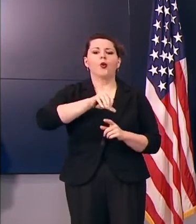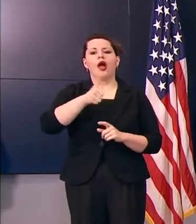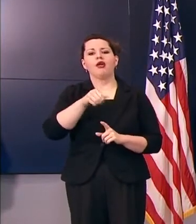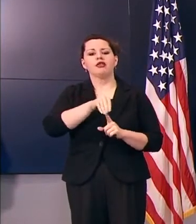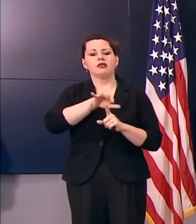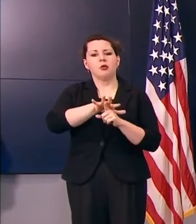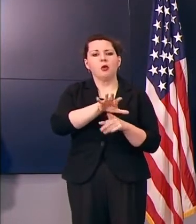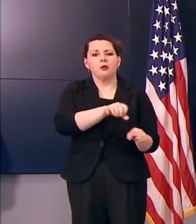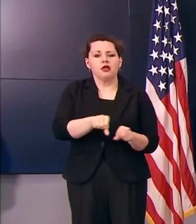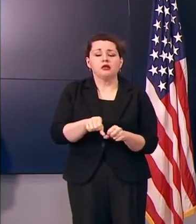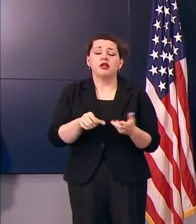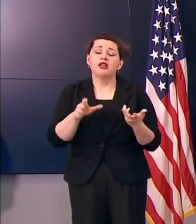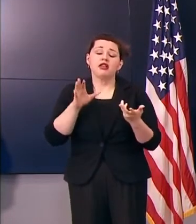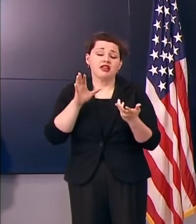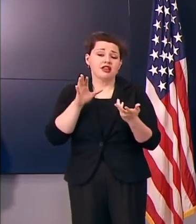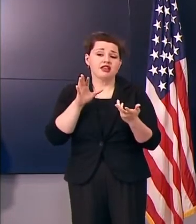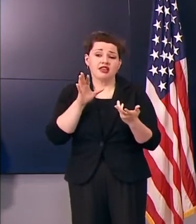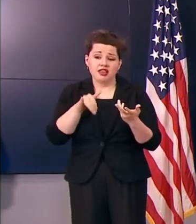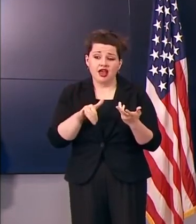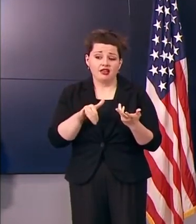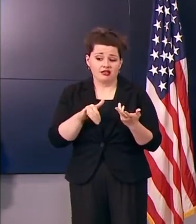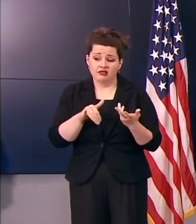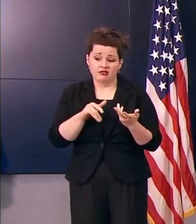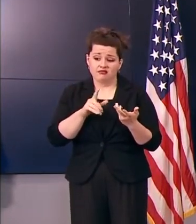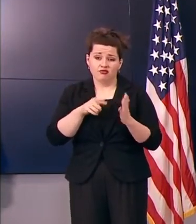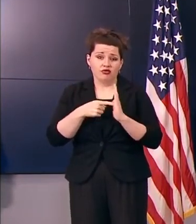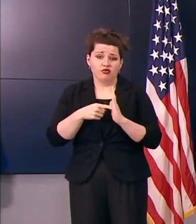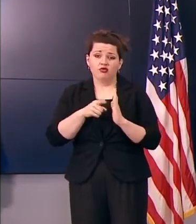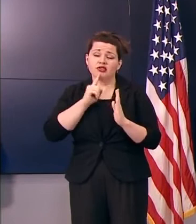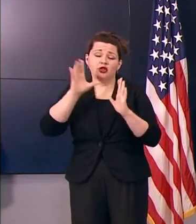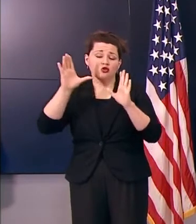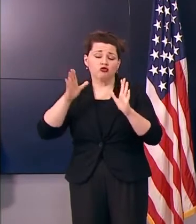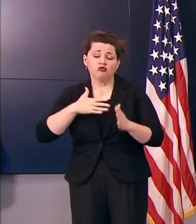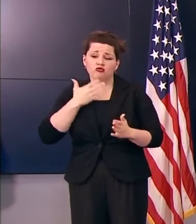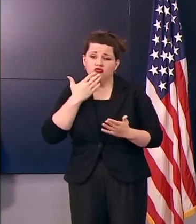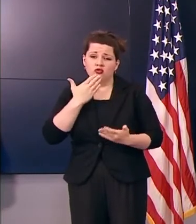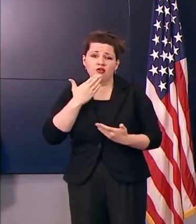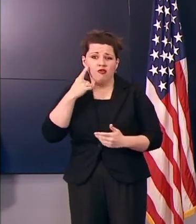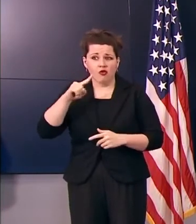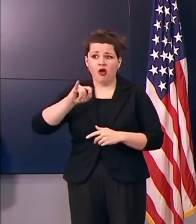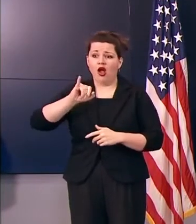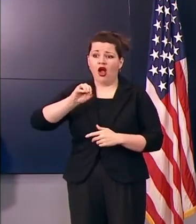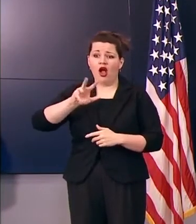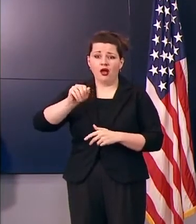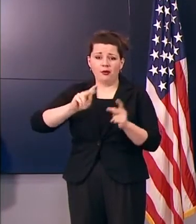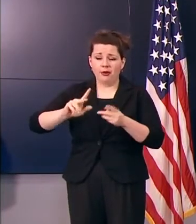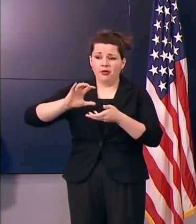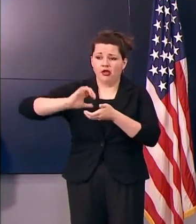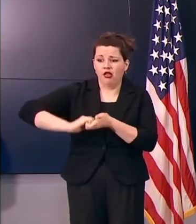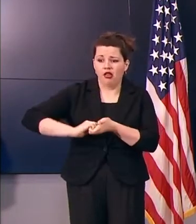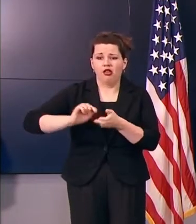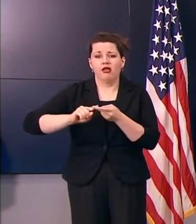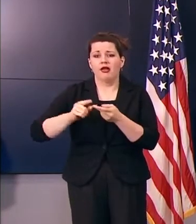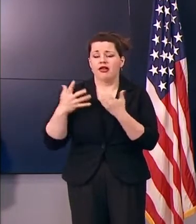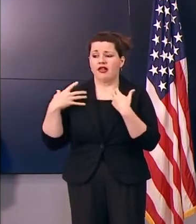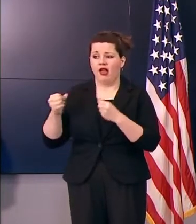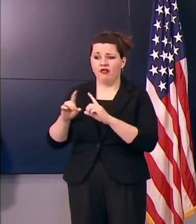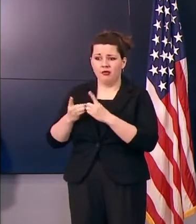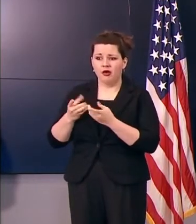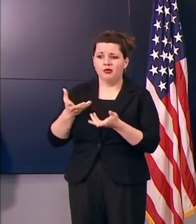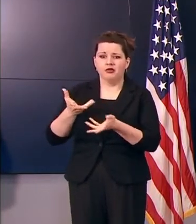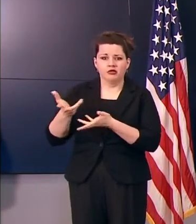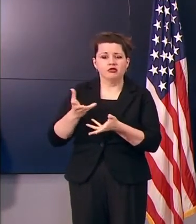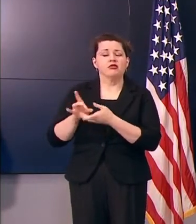example of a place where, you know, we're incredibly grateful for the partnership of all Iowans in working with public health and, of course, for the continued